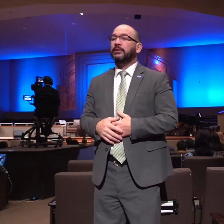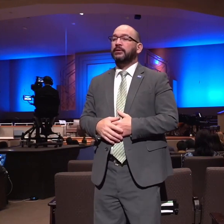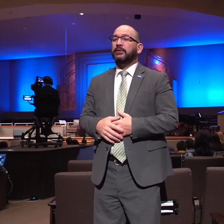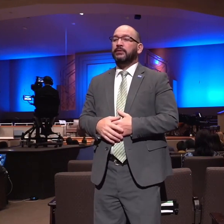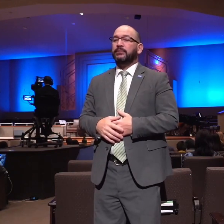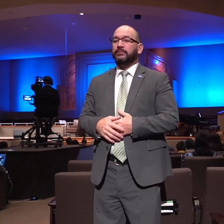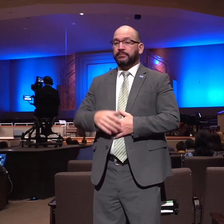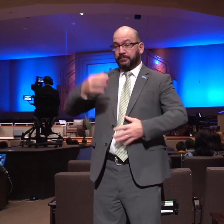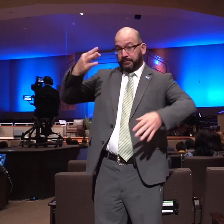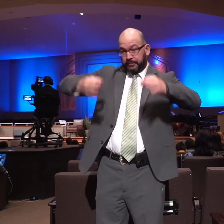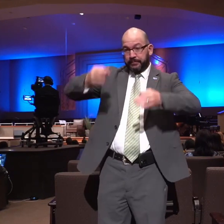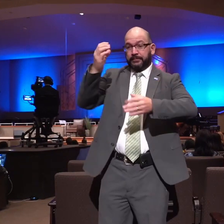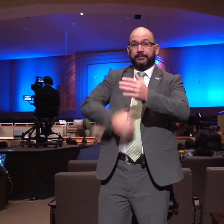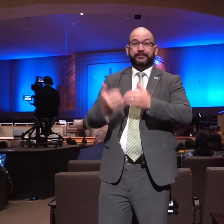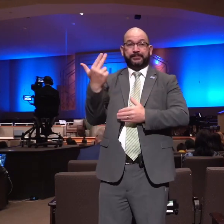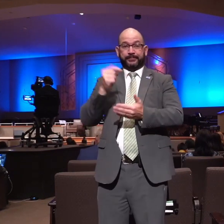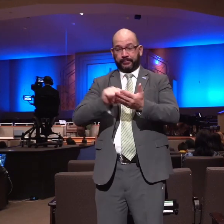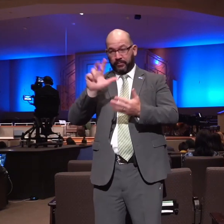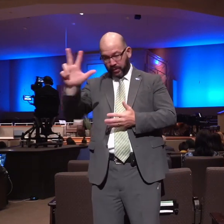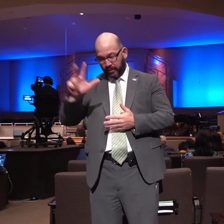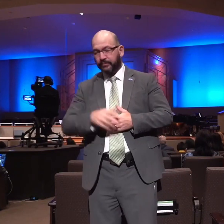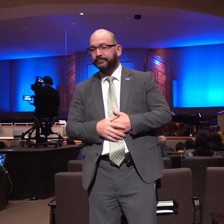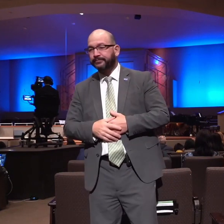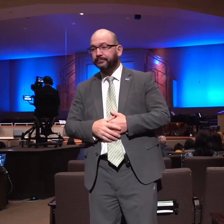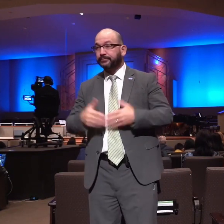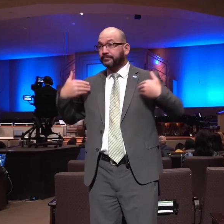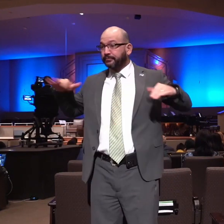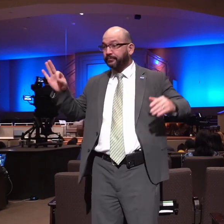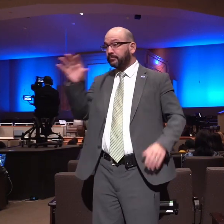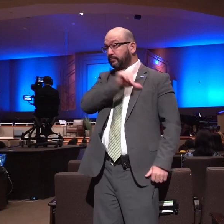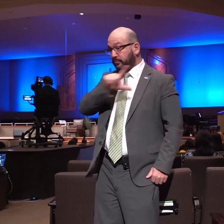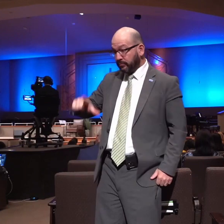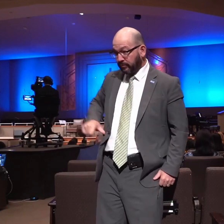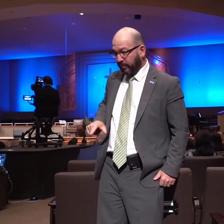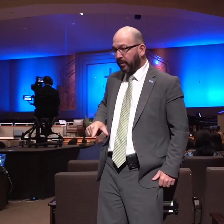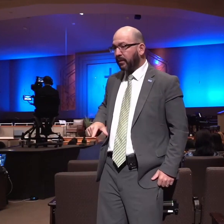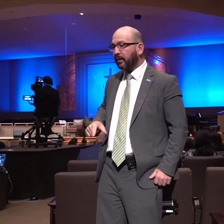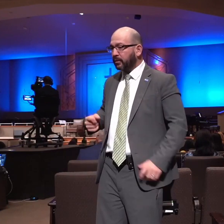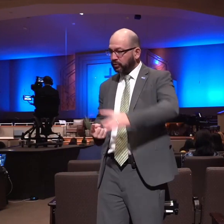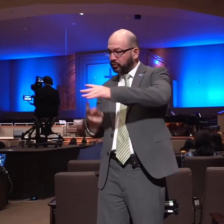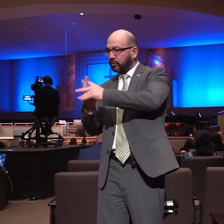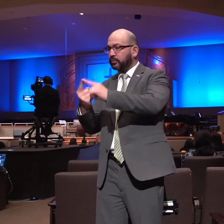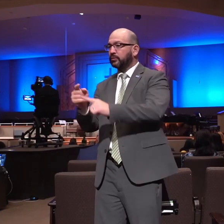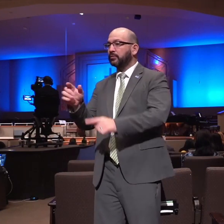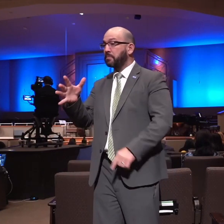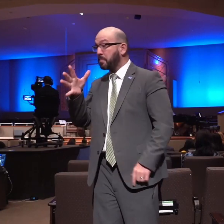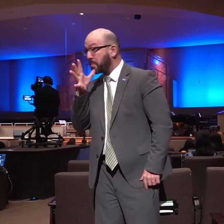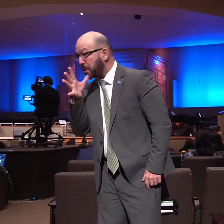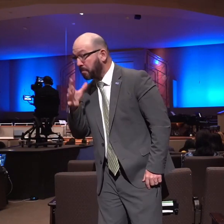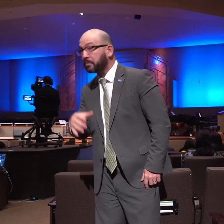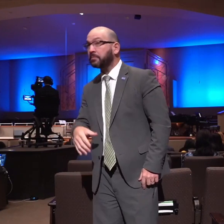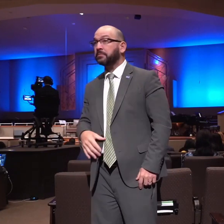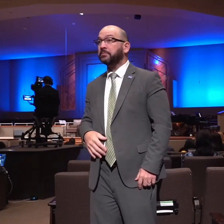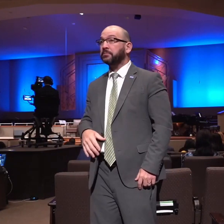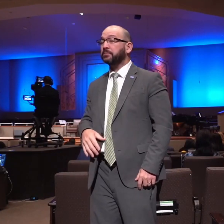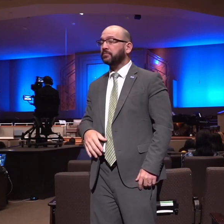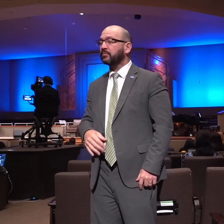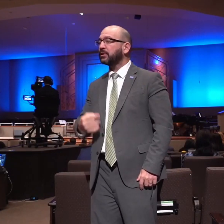Judges 13 the angel of the Lord in verse 3 appeared unto the woman Samson's mom and said unto her